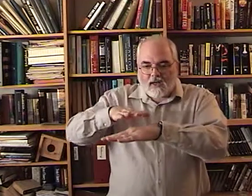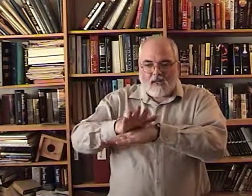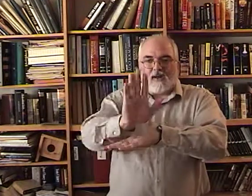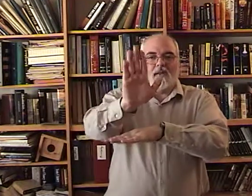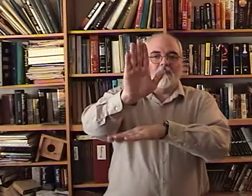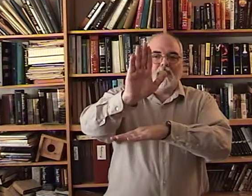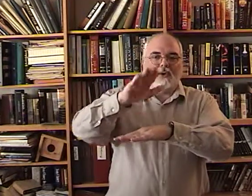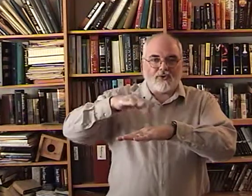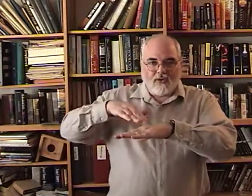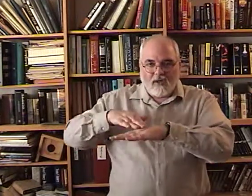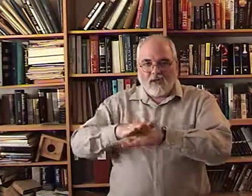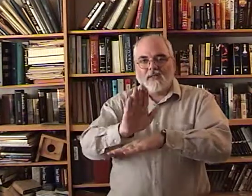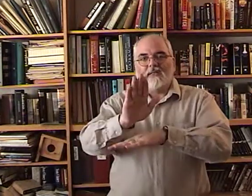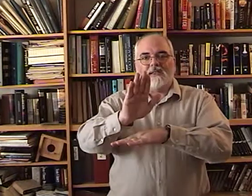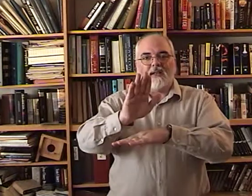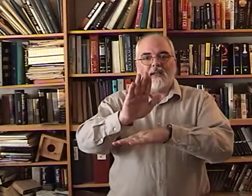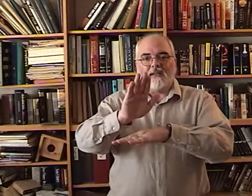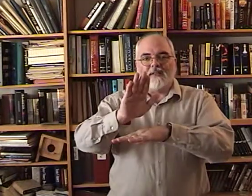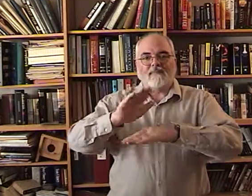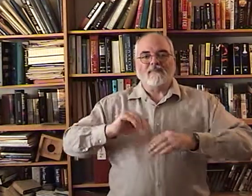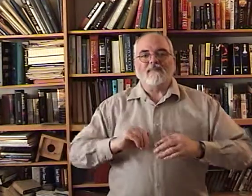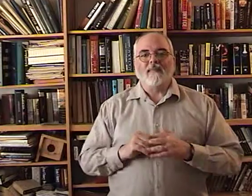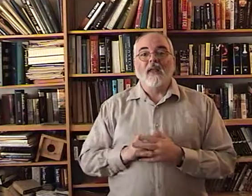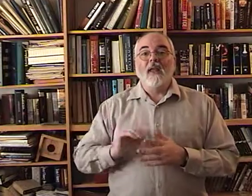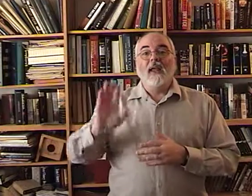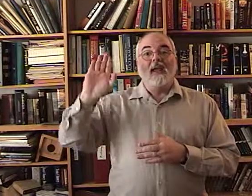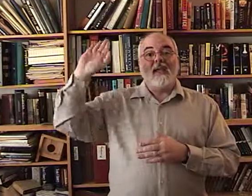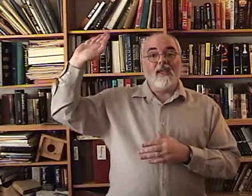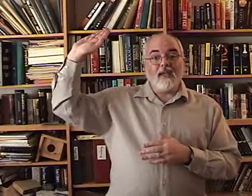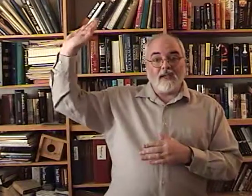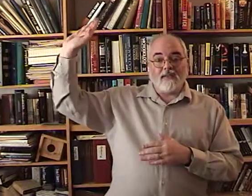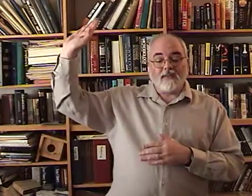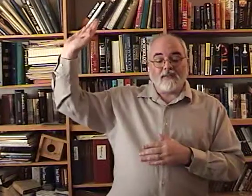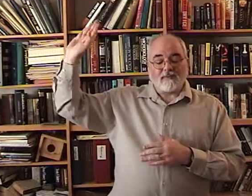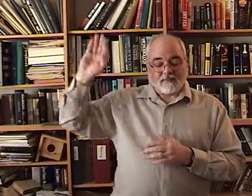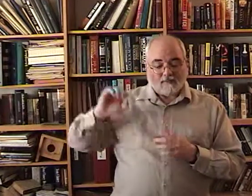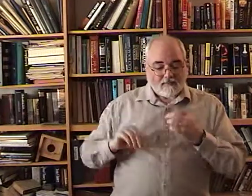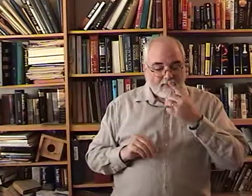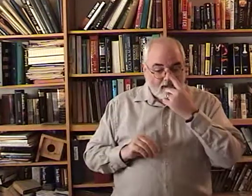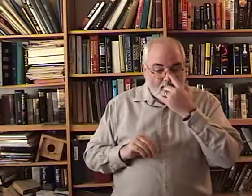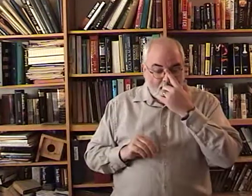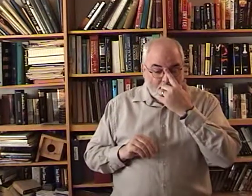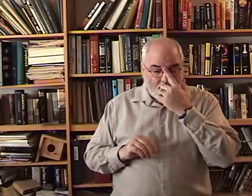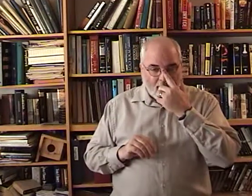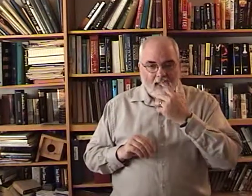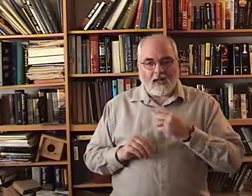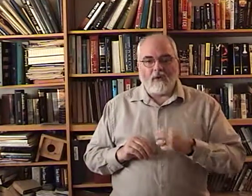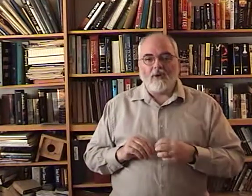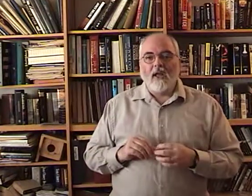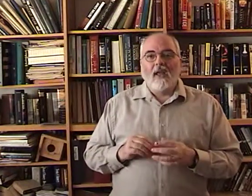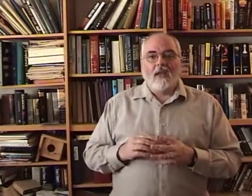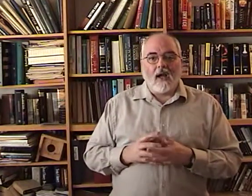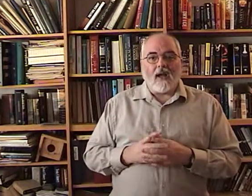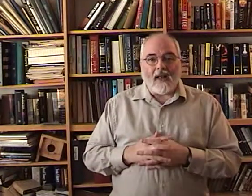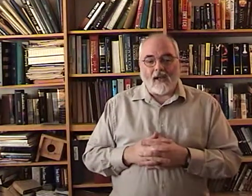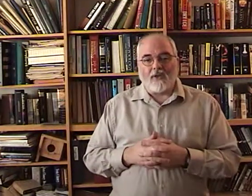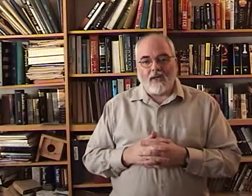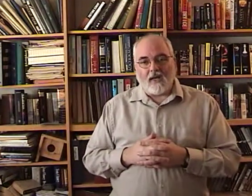you give it a little push. Sent. His. And in sign language God actually does